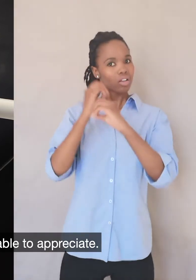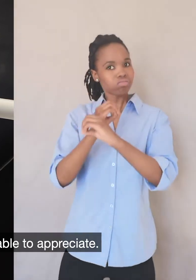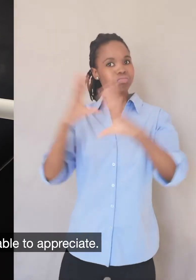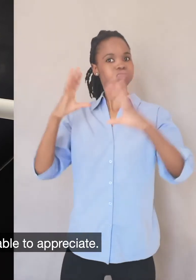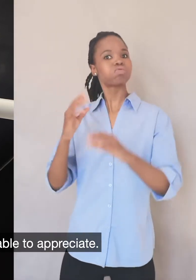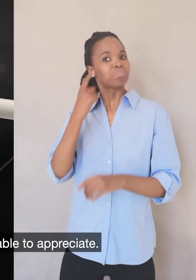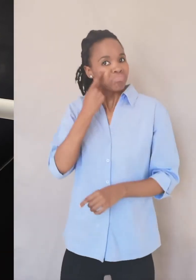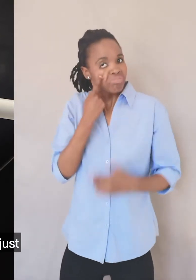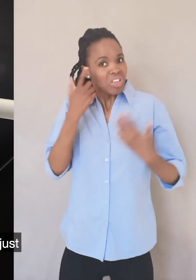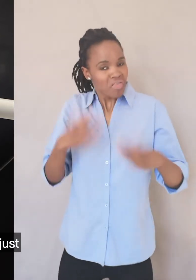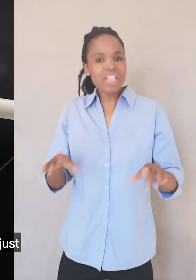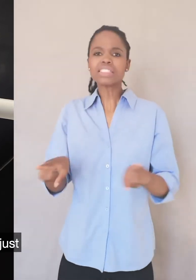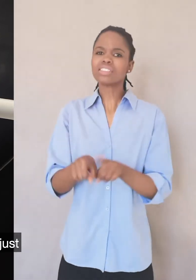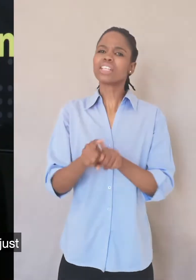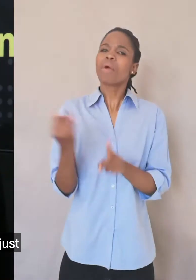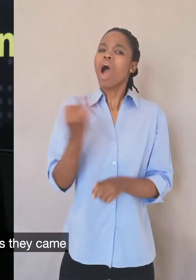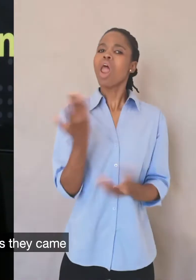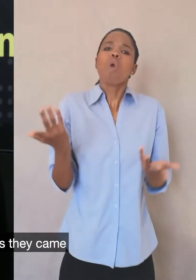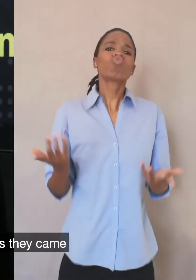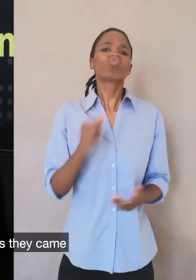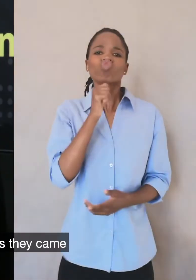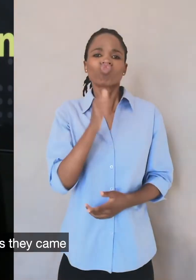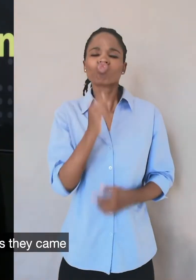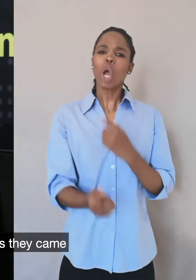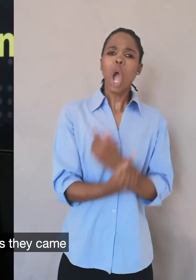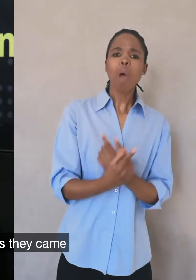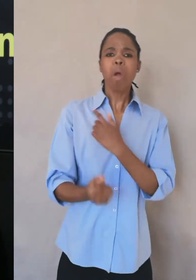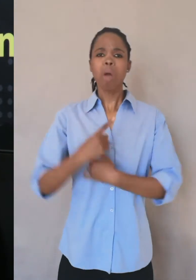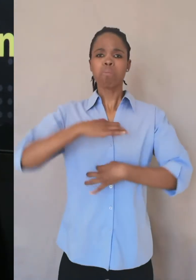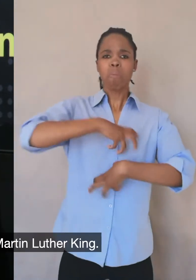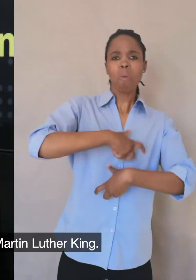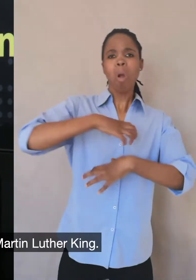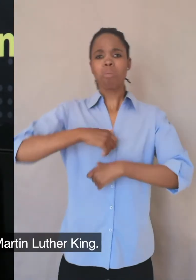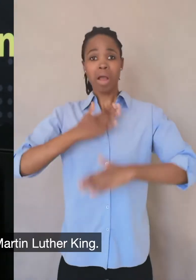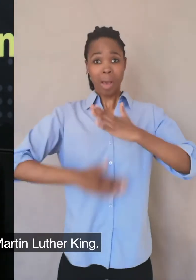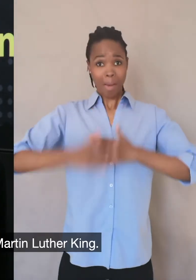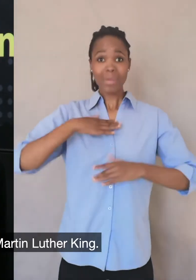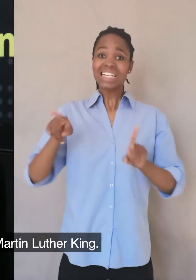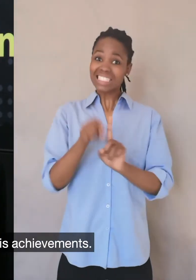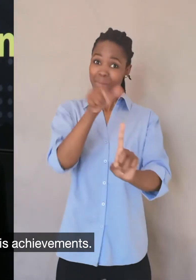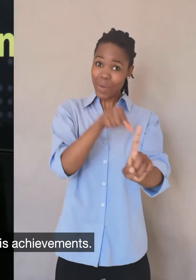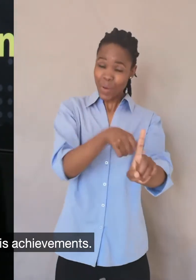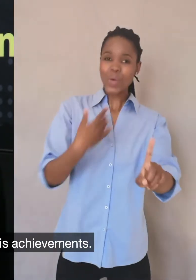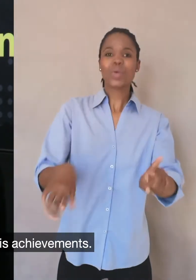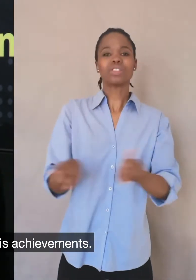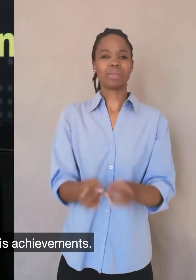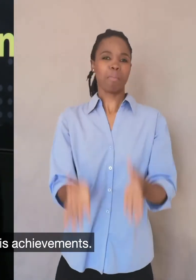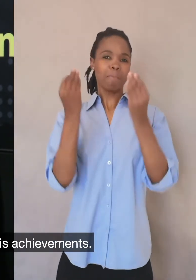able to appreciate. They were kind of just dealing with the punches as they came. And that was very much true of Martin Luther King. Now, let's go through some of his achievements.